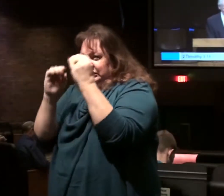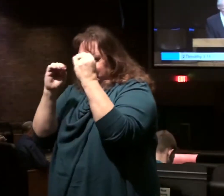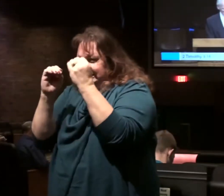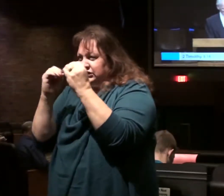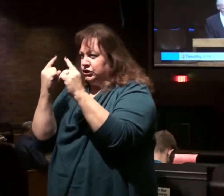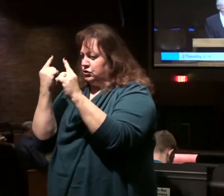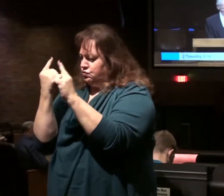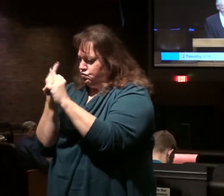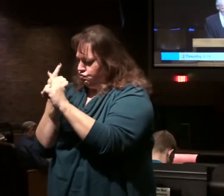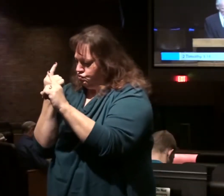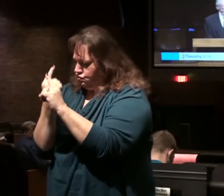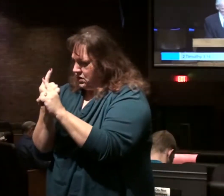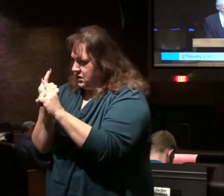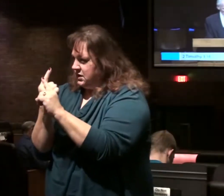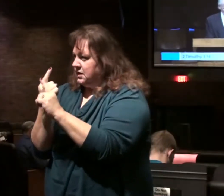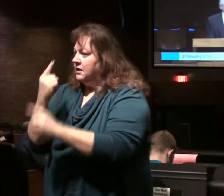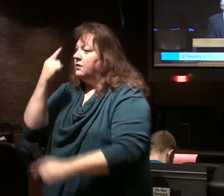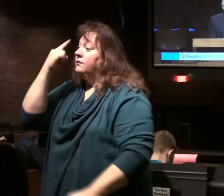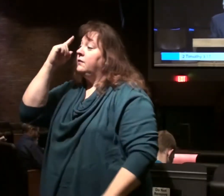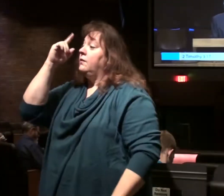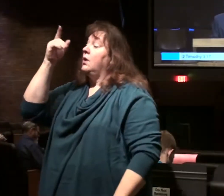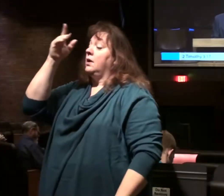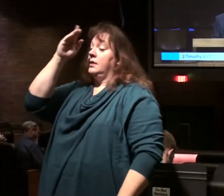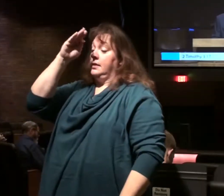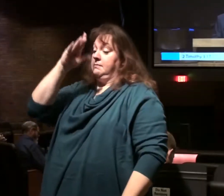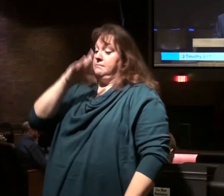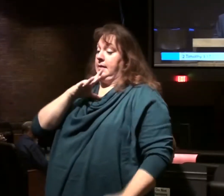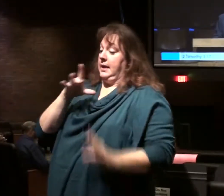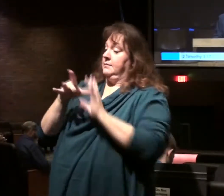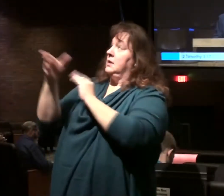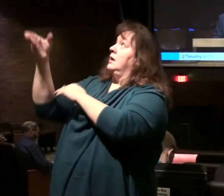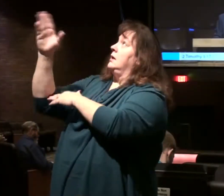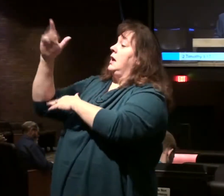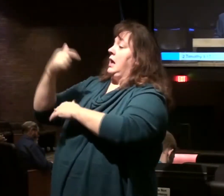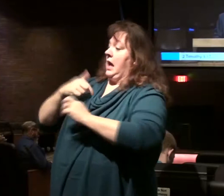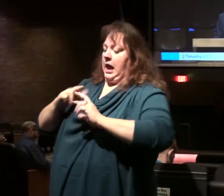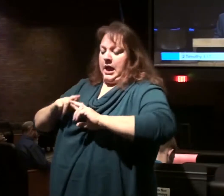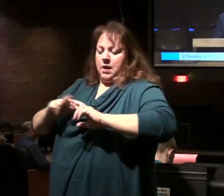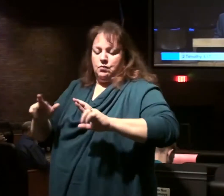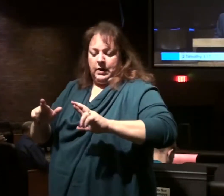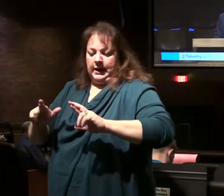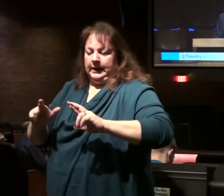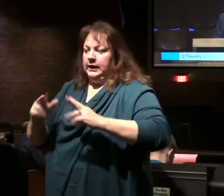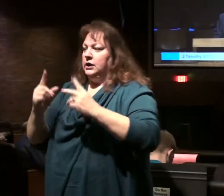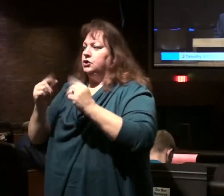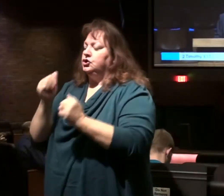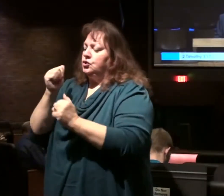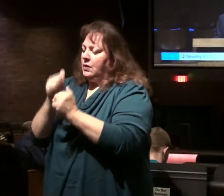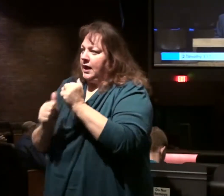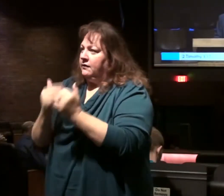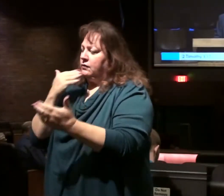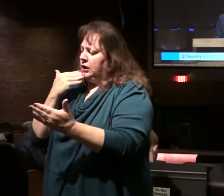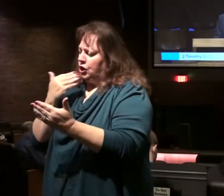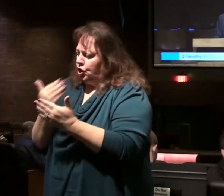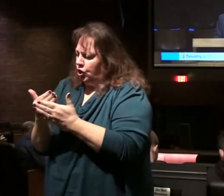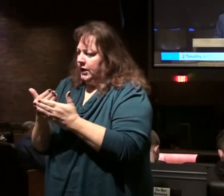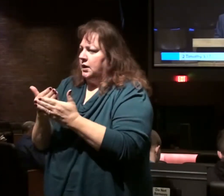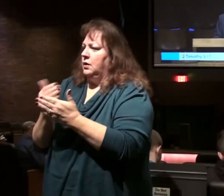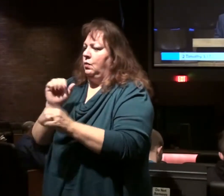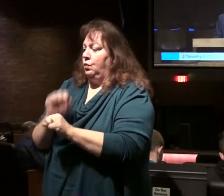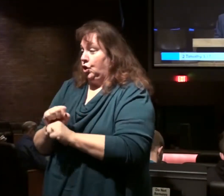and righteousness, so that the man of God may be adequate, equipped for every good work.